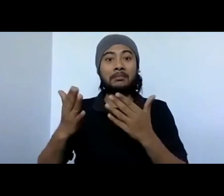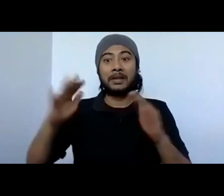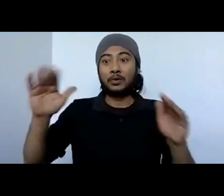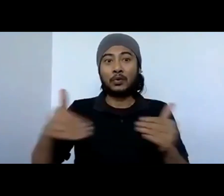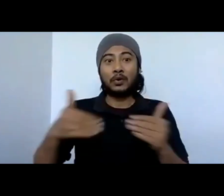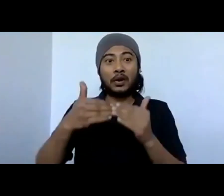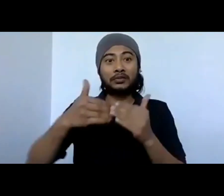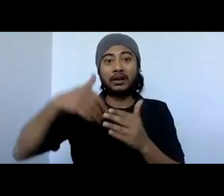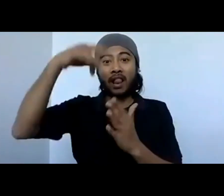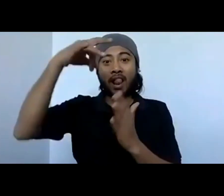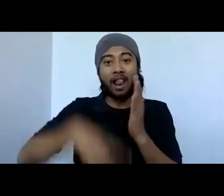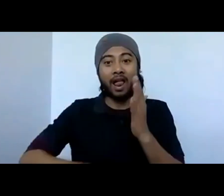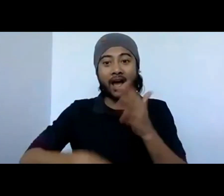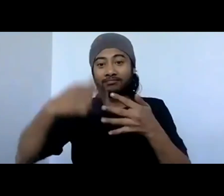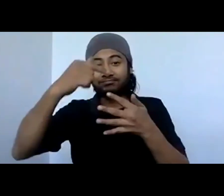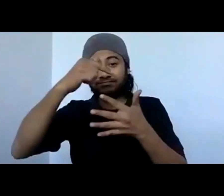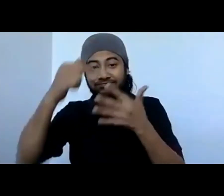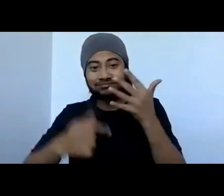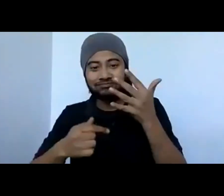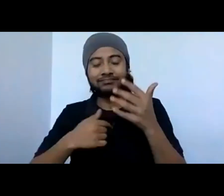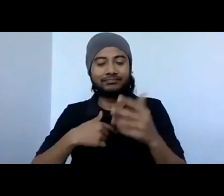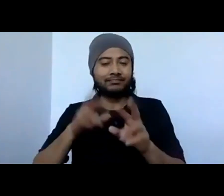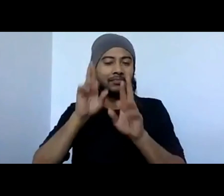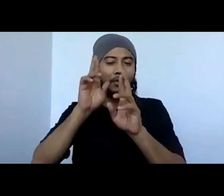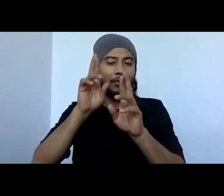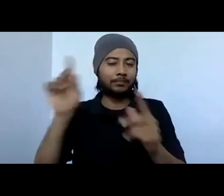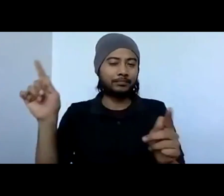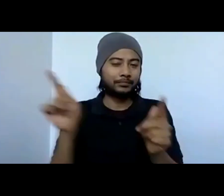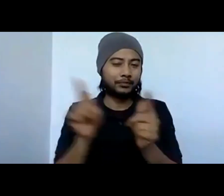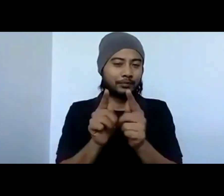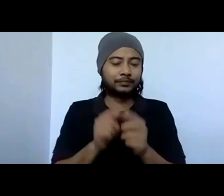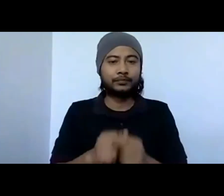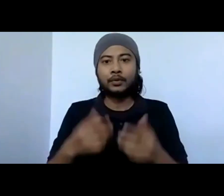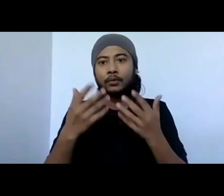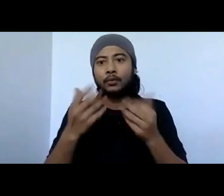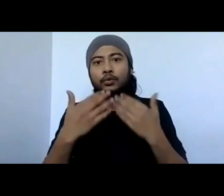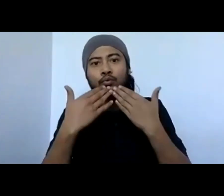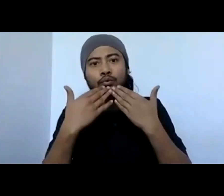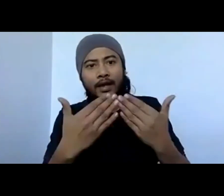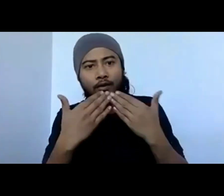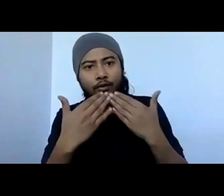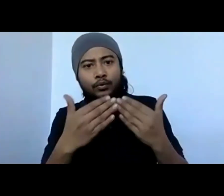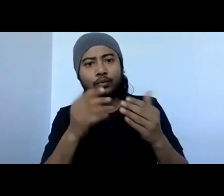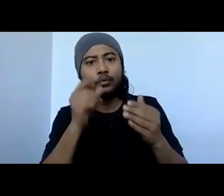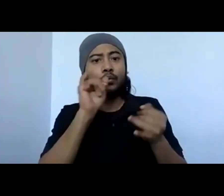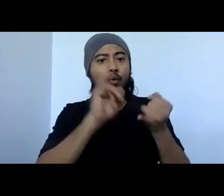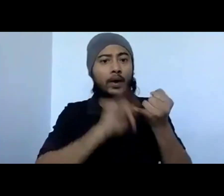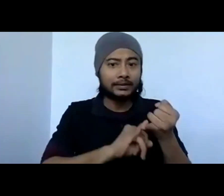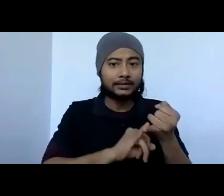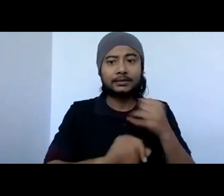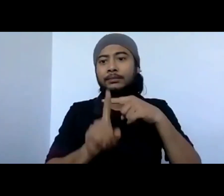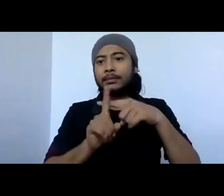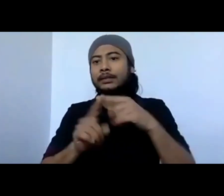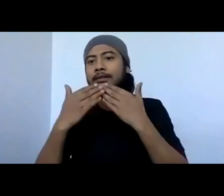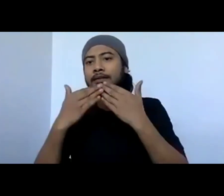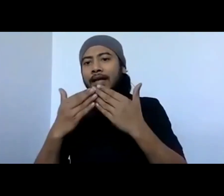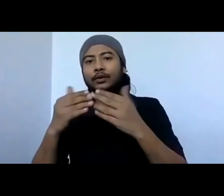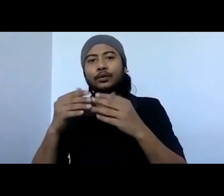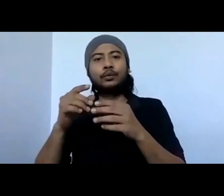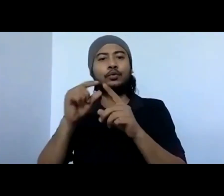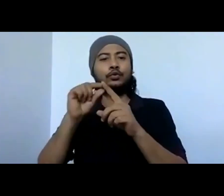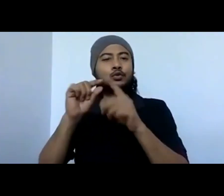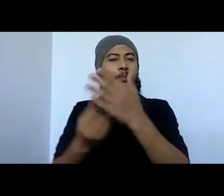Let me start with a thank you note to you and the extended organization for setting this up. It was very